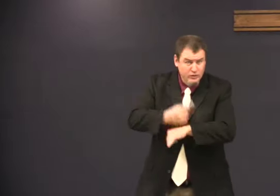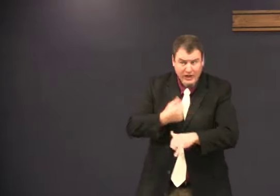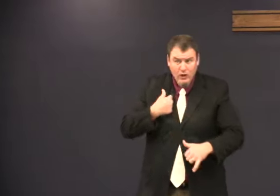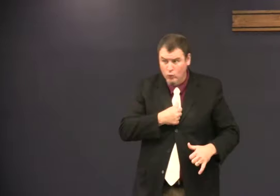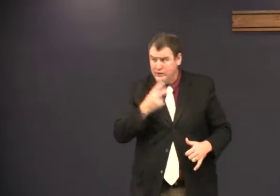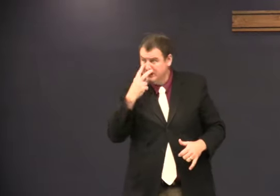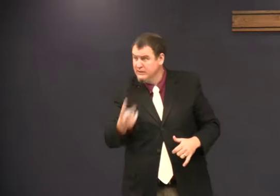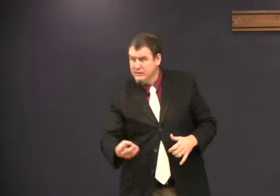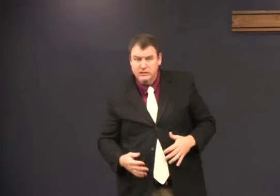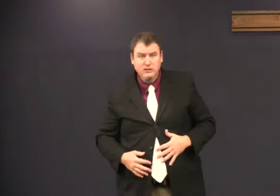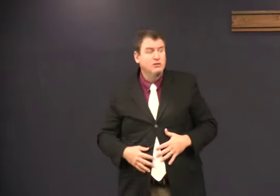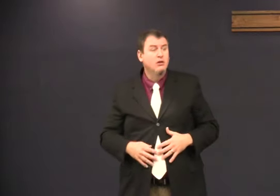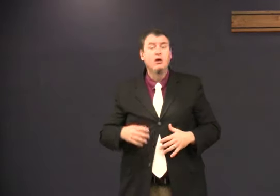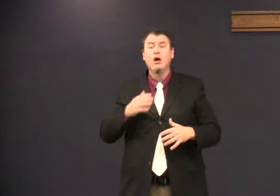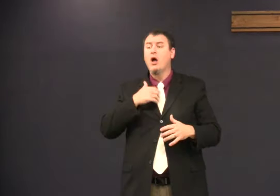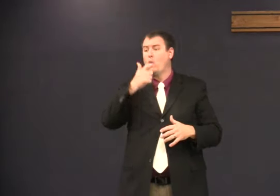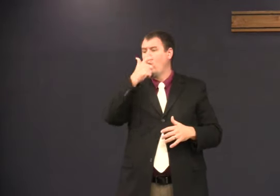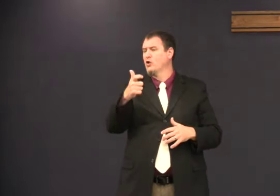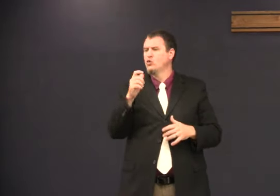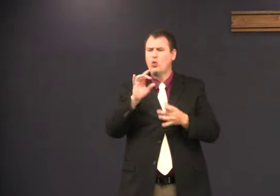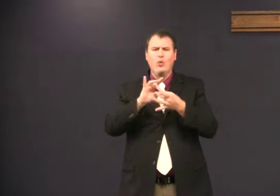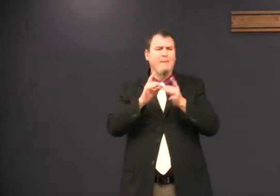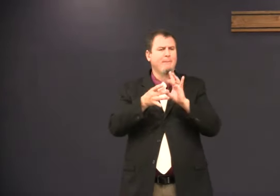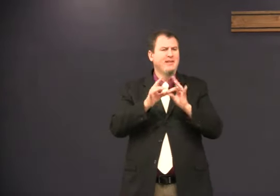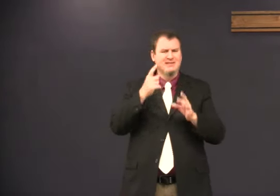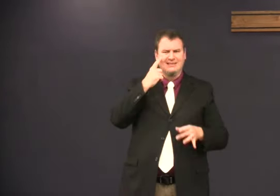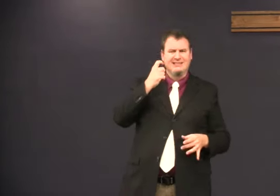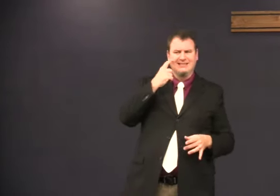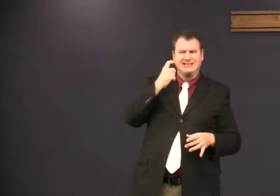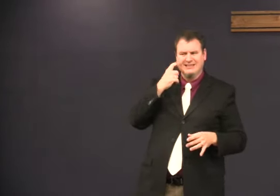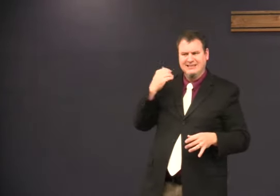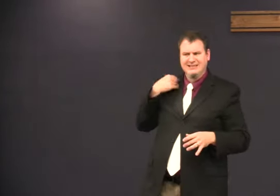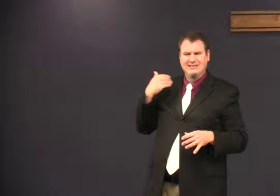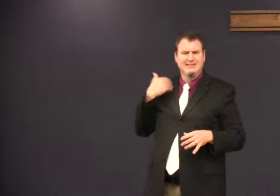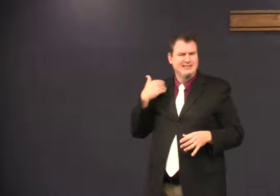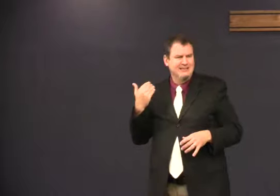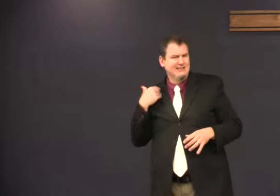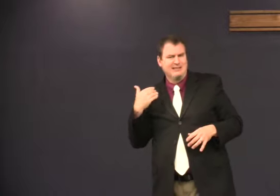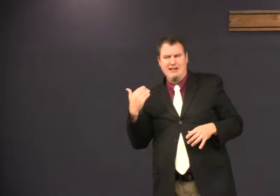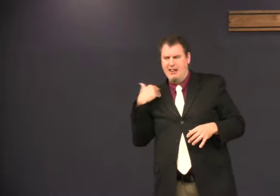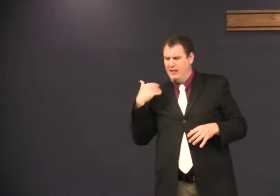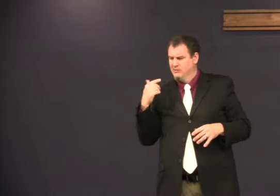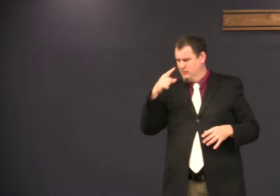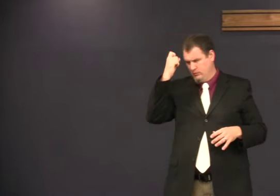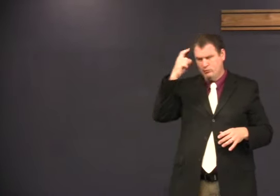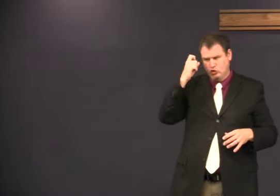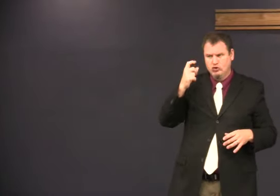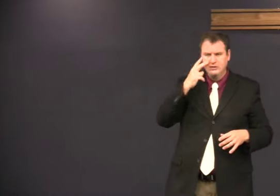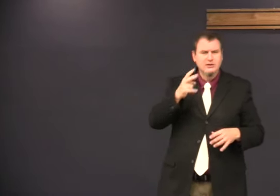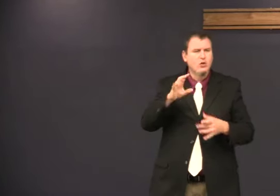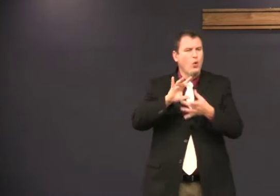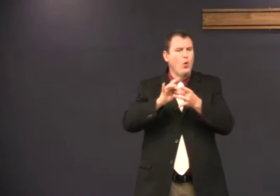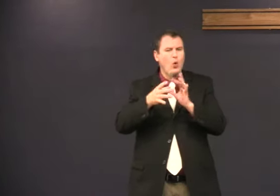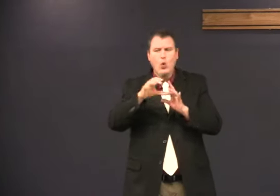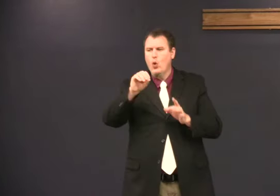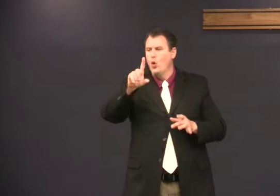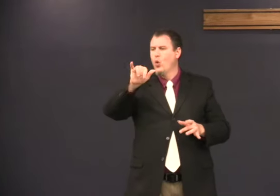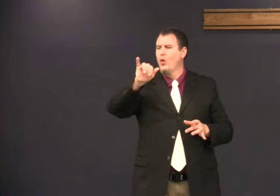systems. Now, today, you see that. If watch the Olympics last summer, you saw